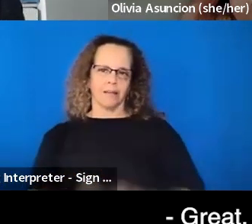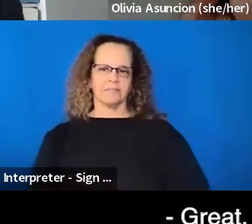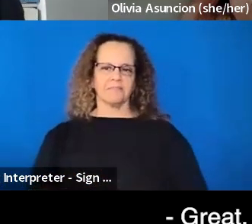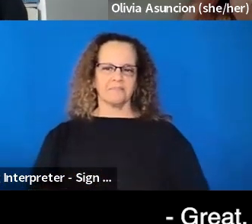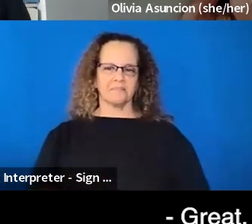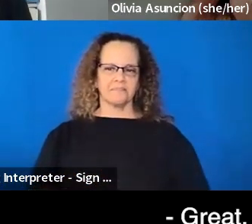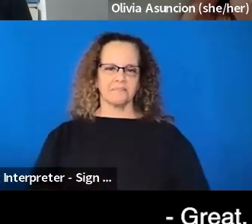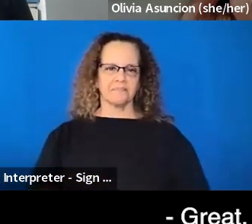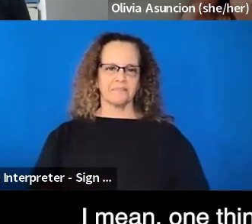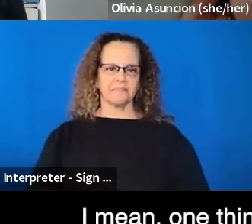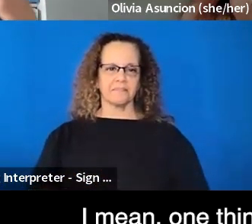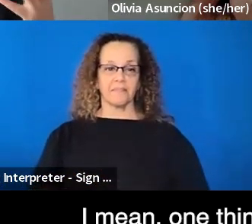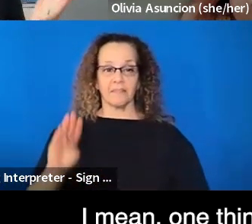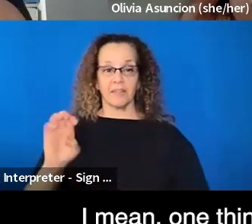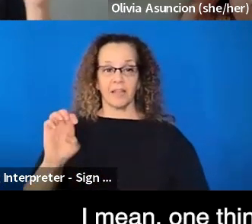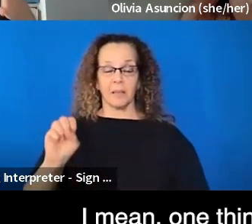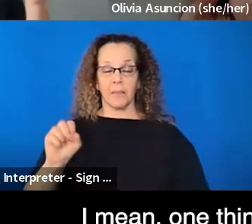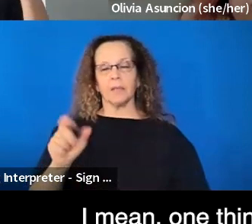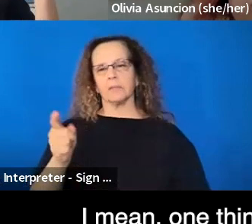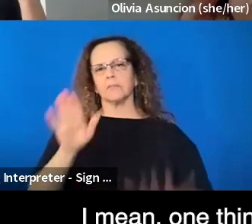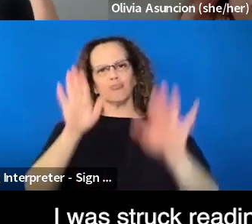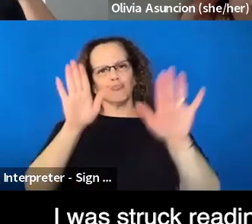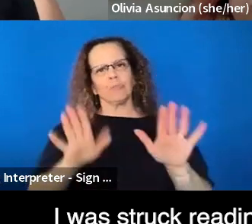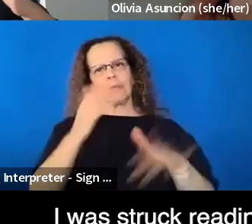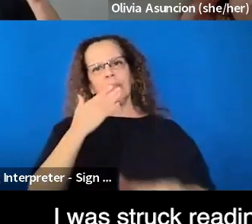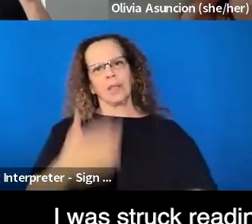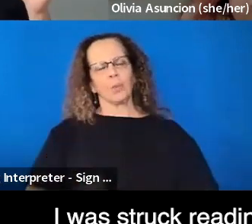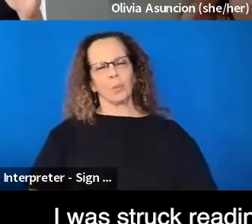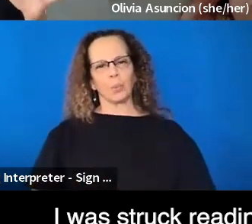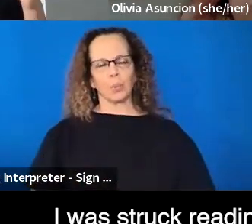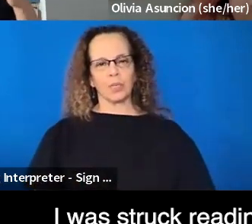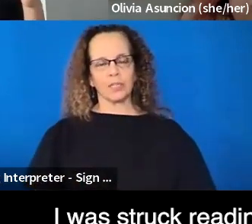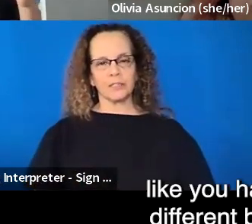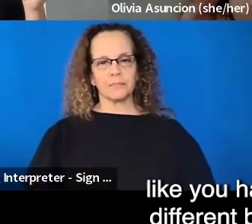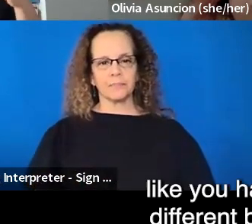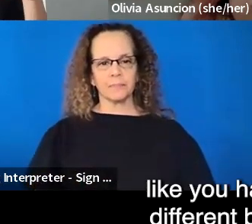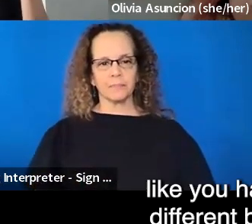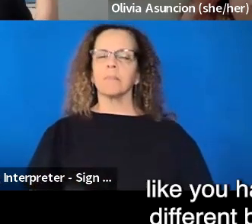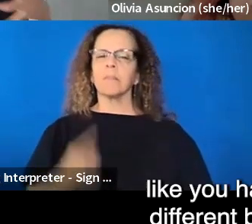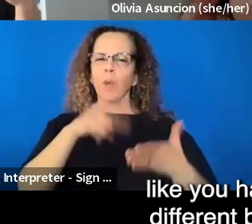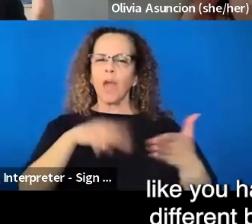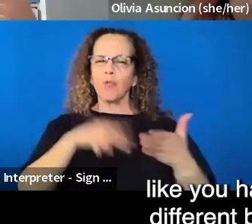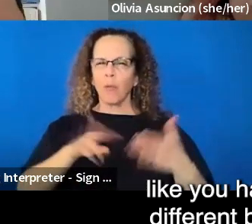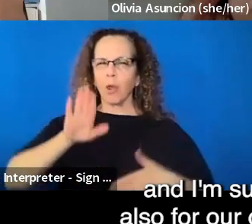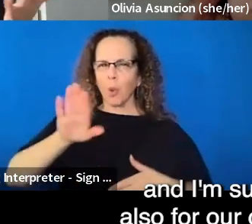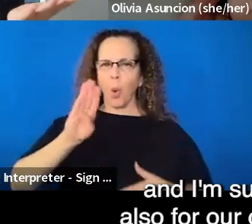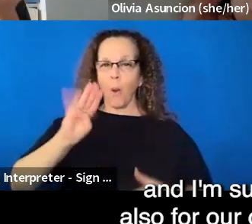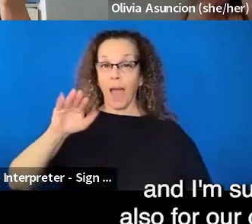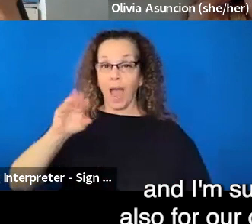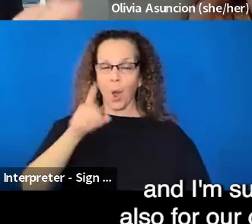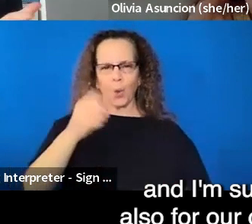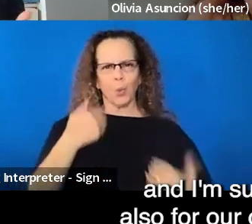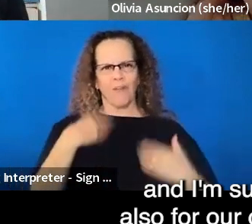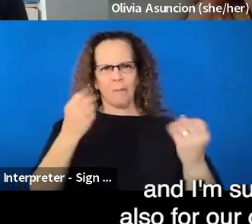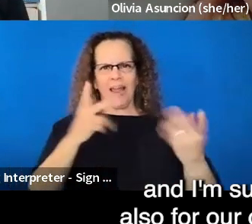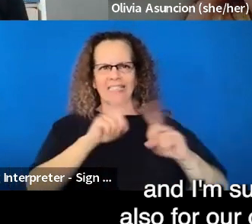Um, great. Thank you. I mean, one thing that I, you know, uh, I was struck reading your bio, Christine, like you have so many different backgrounds and